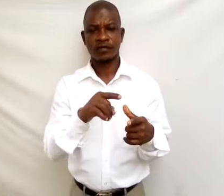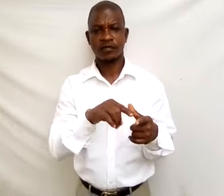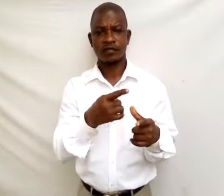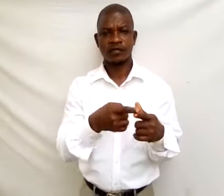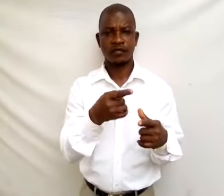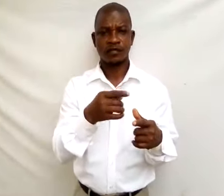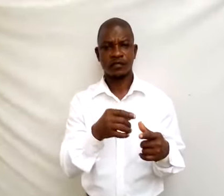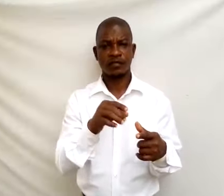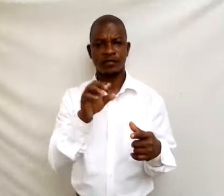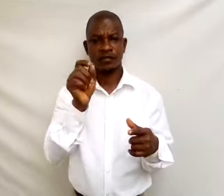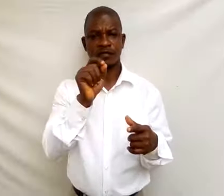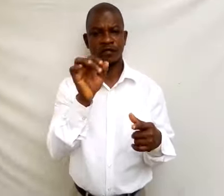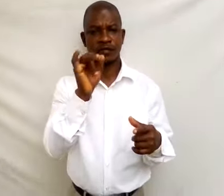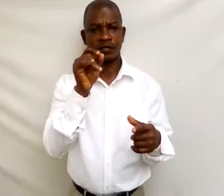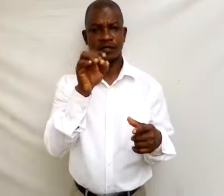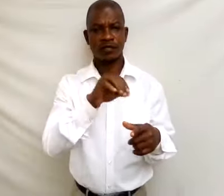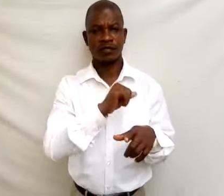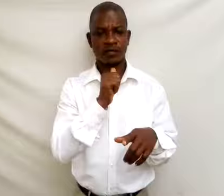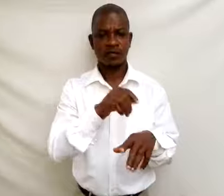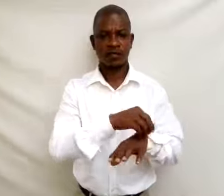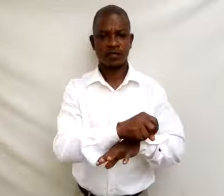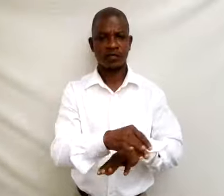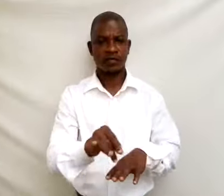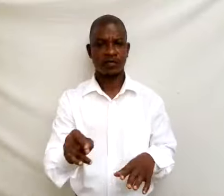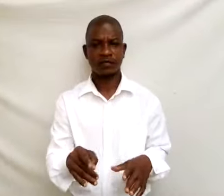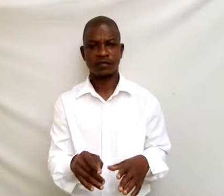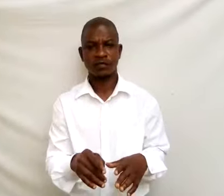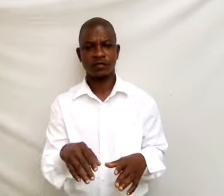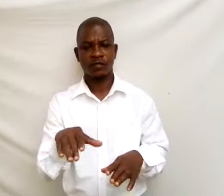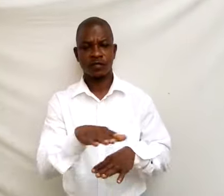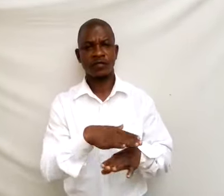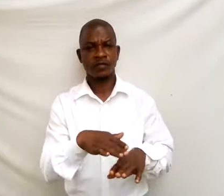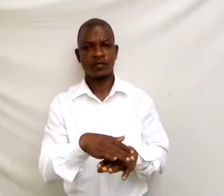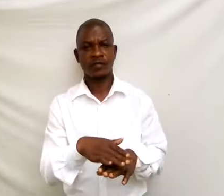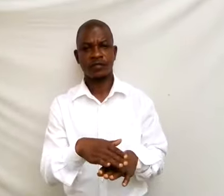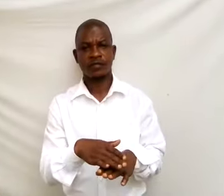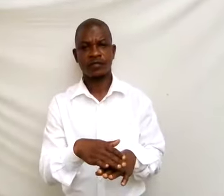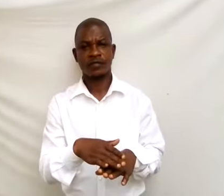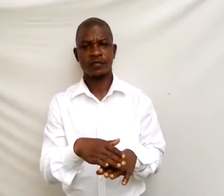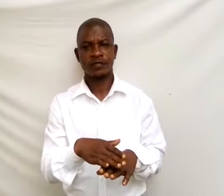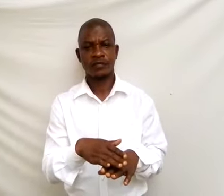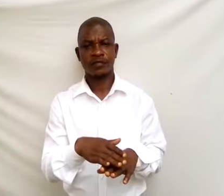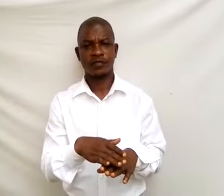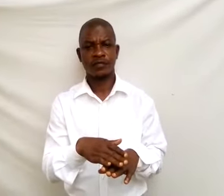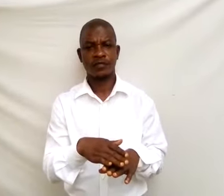does not distribute over delta.